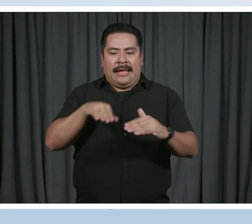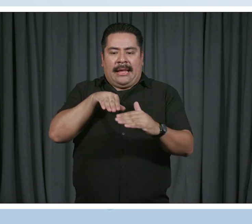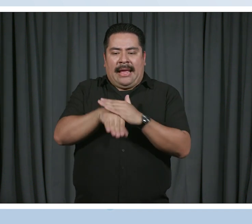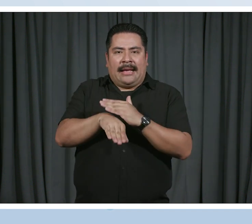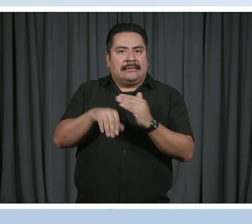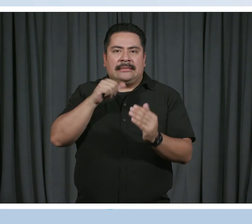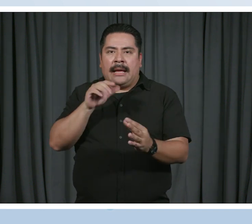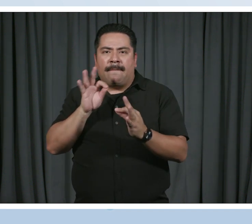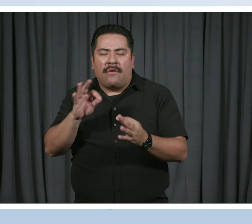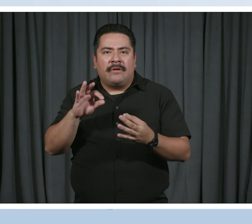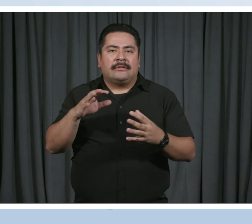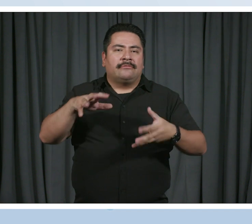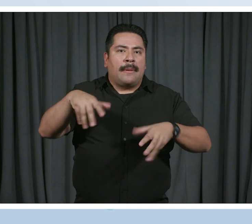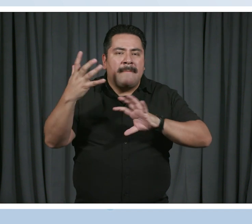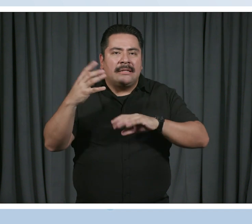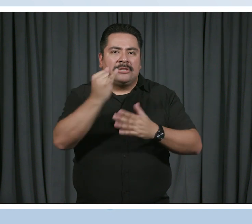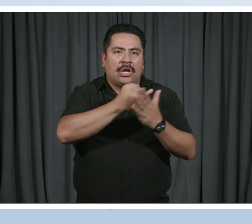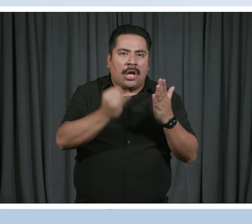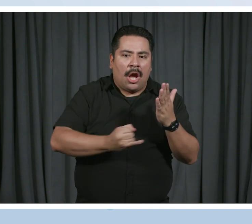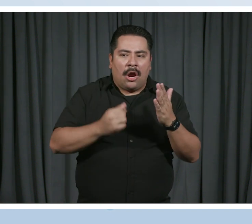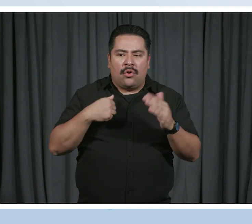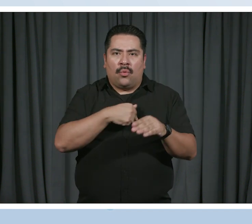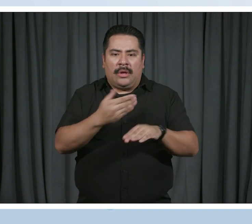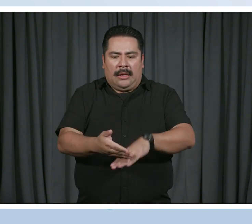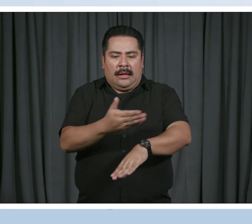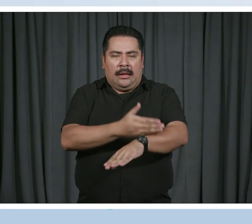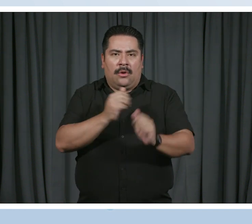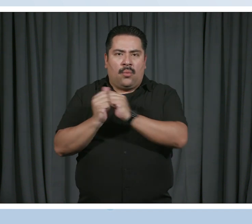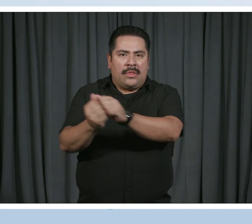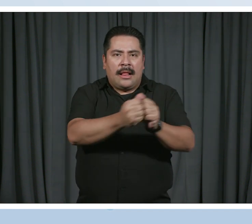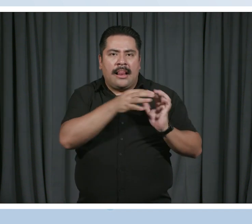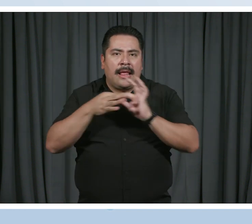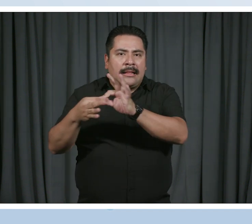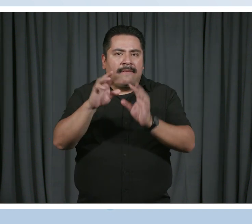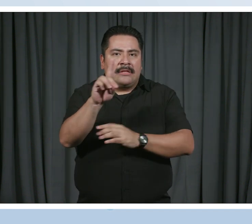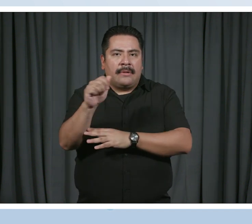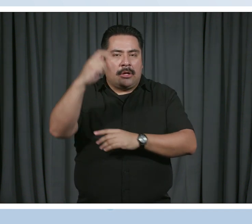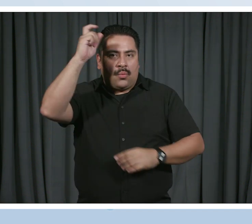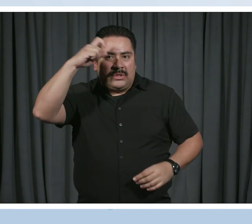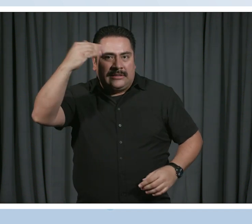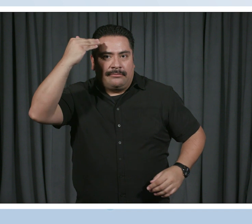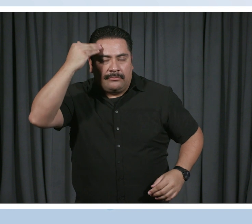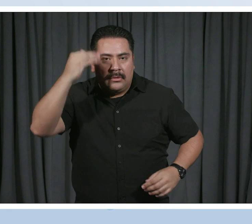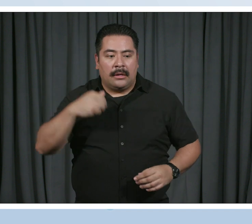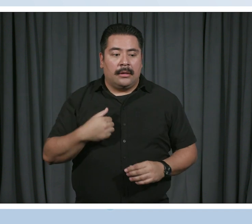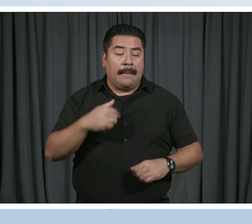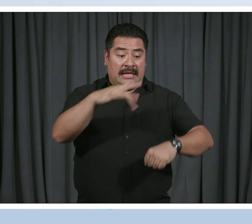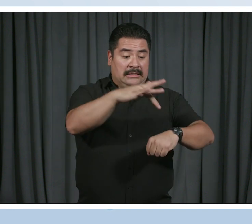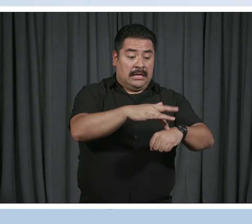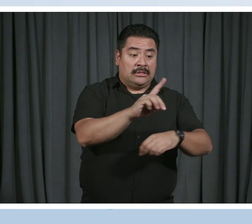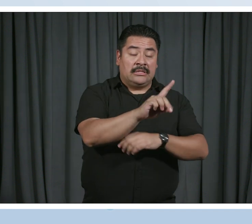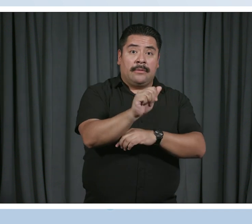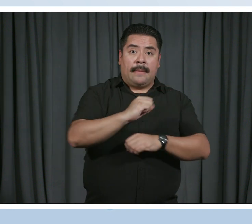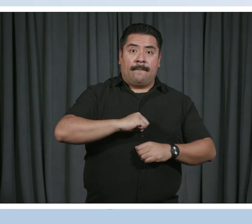imperfect, messy art that we hone with our collective disability wisdom. I touch disability pride in